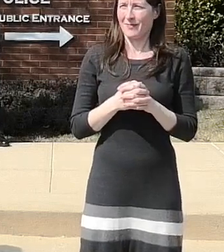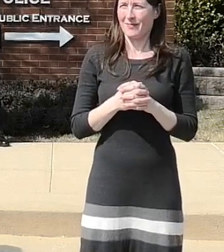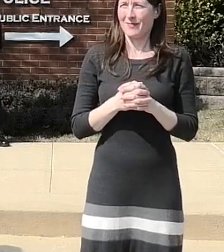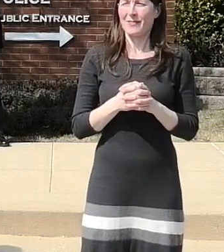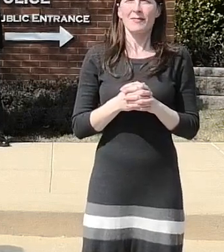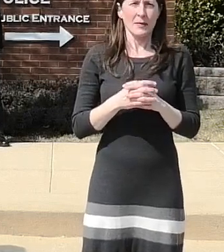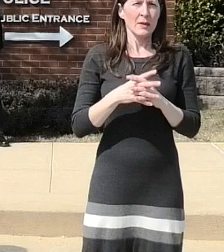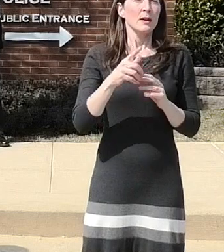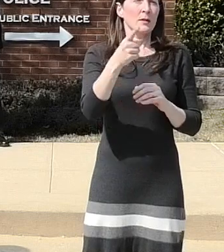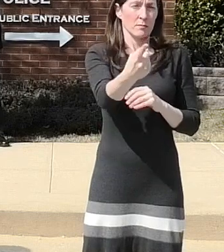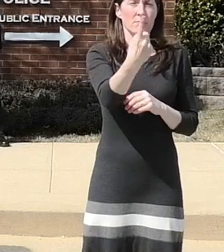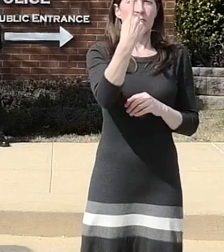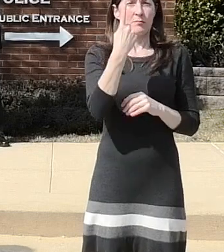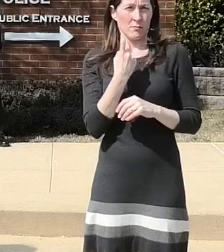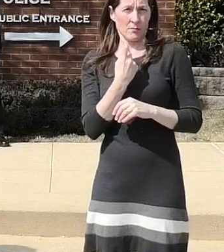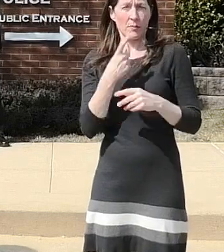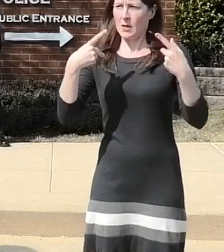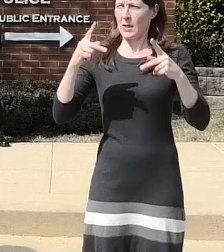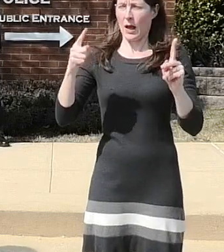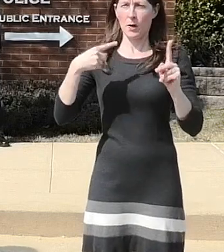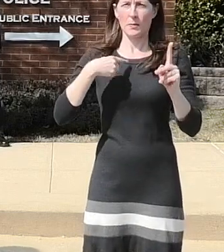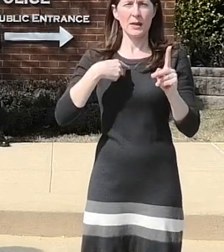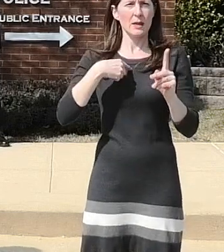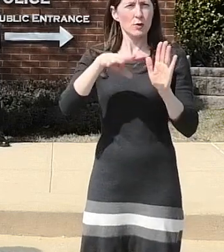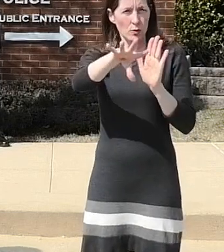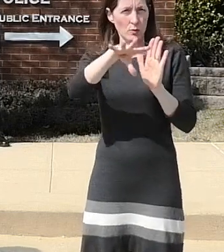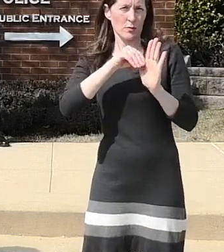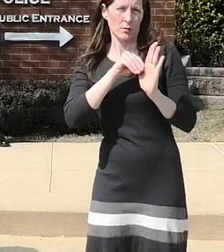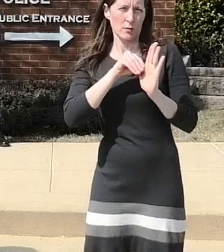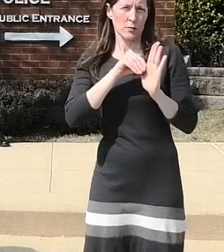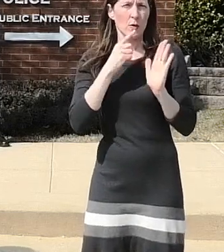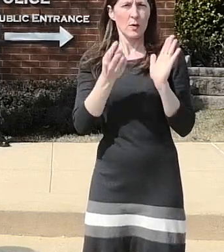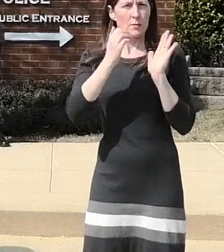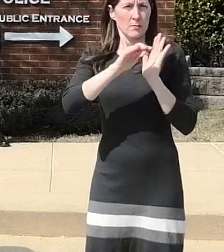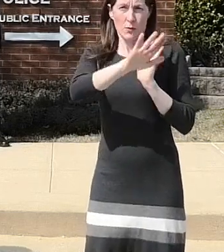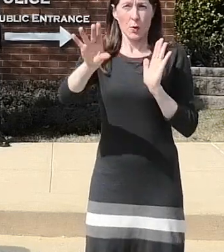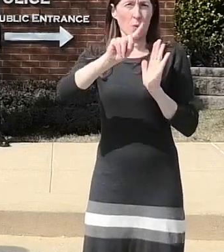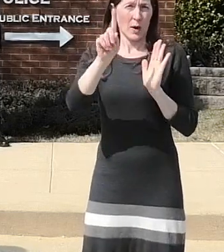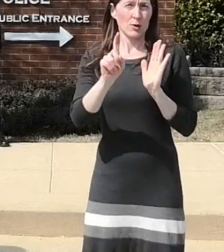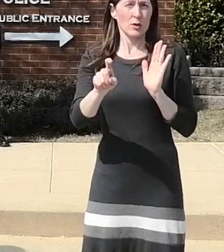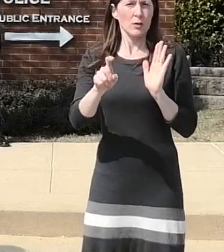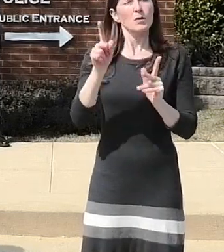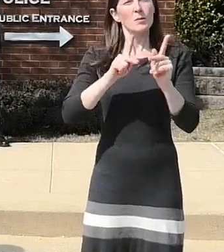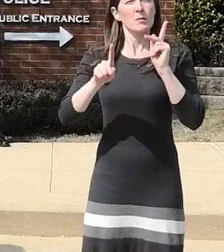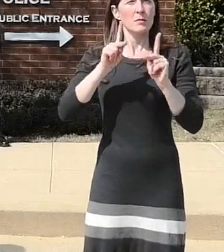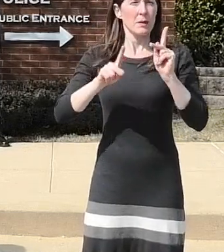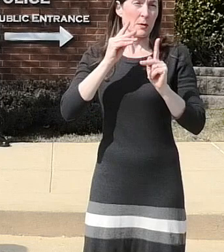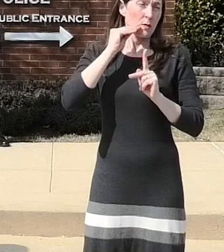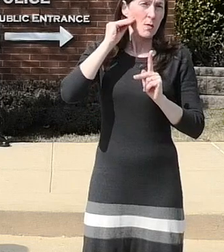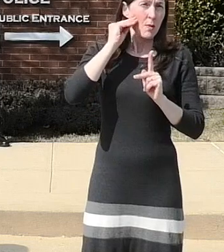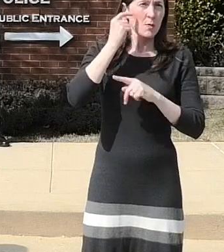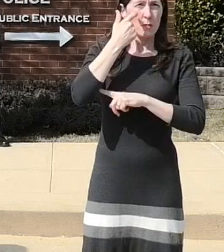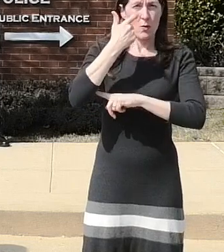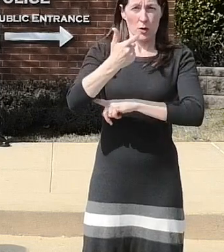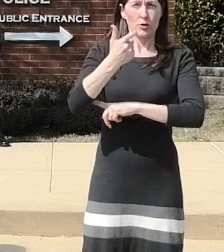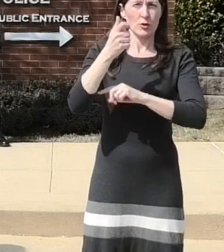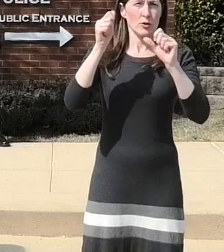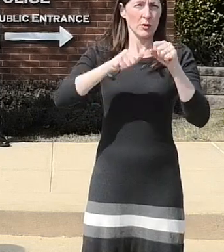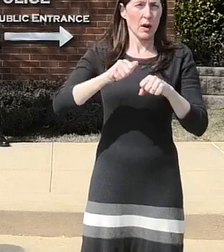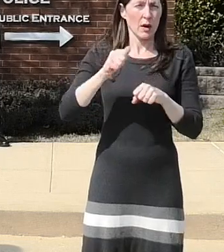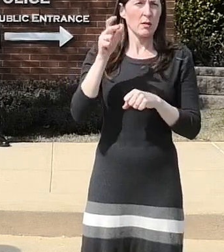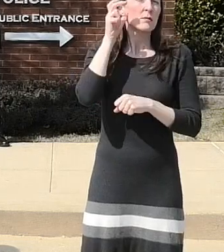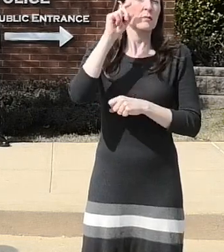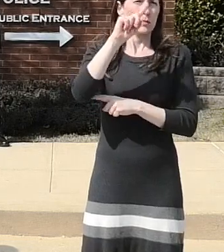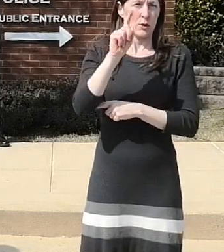repeat your question into the microphone so that the folks who are watching online with us right now can hear what you're asking and then also bear with me